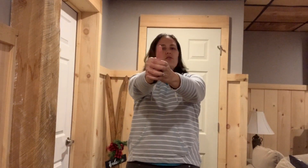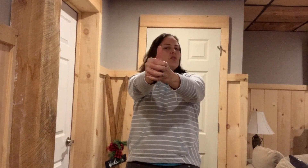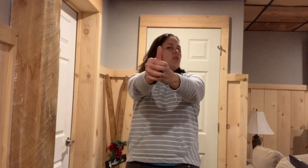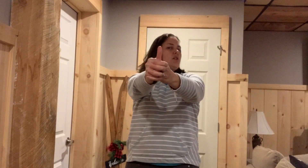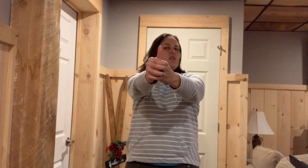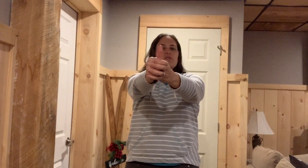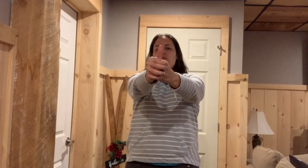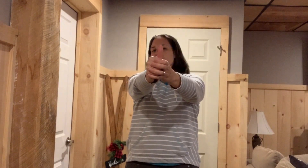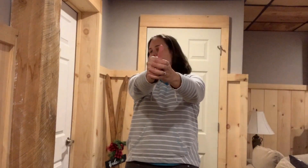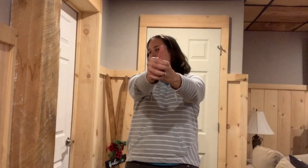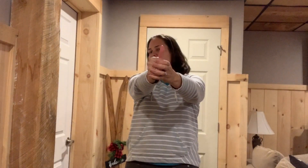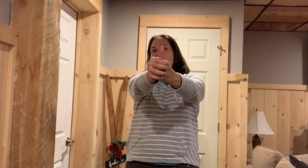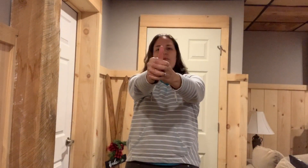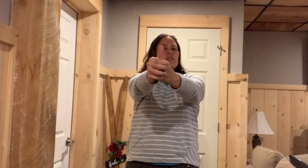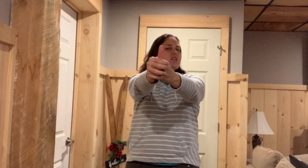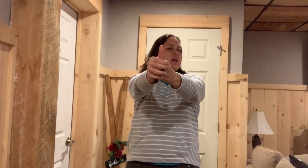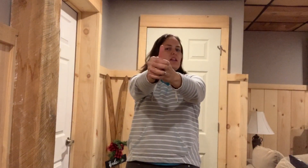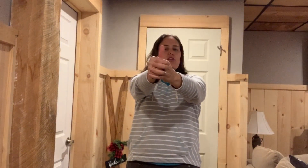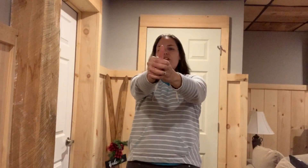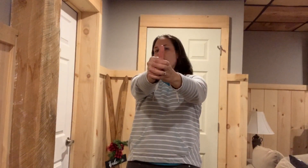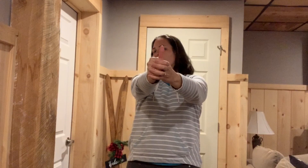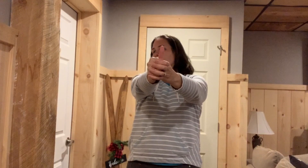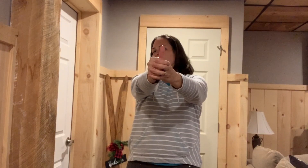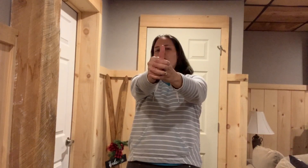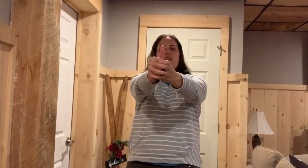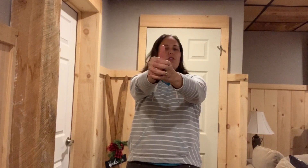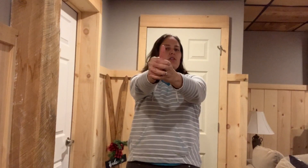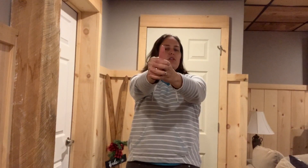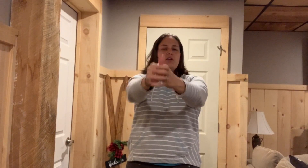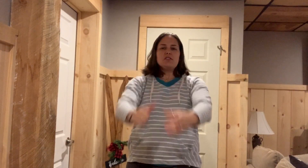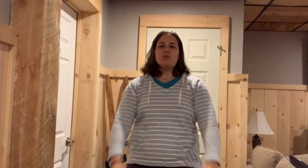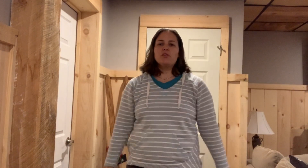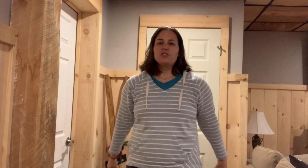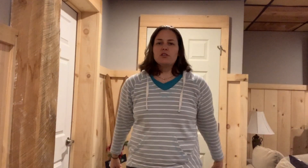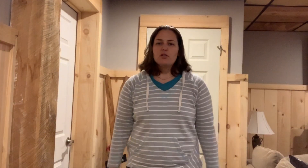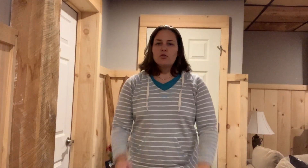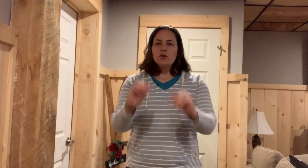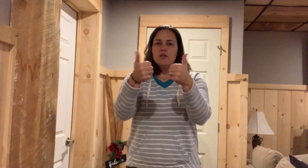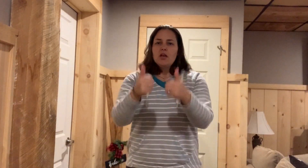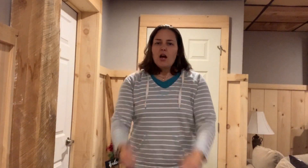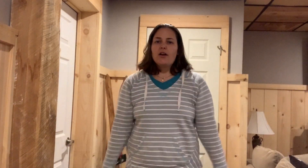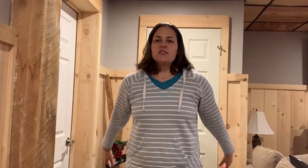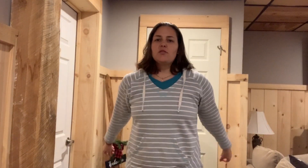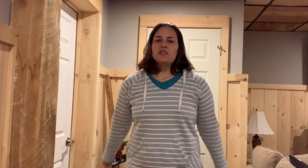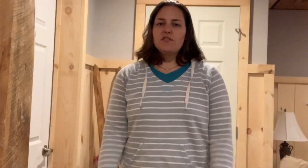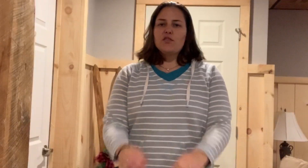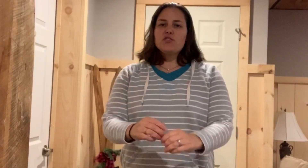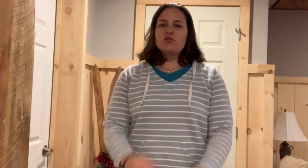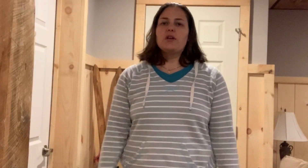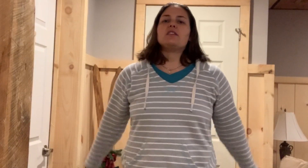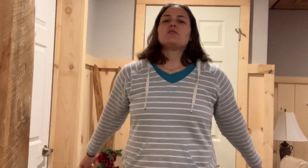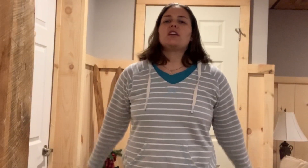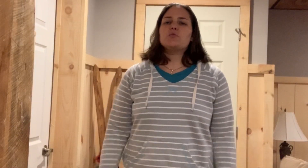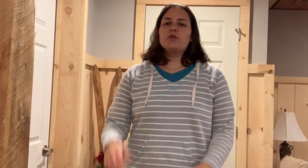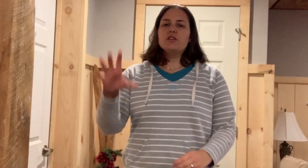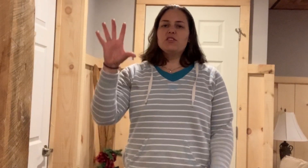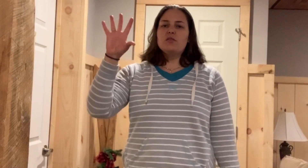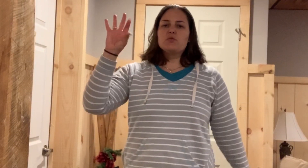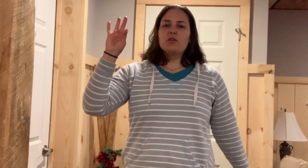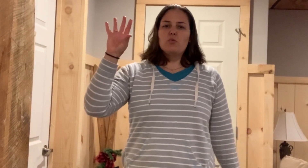Good. So this is how we tap into that inner ear stimulation. Cool. All right. So that's the first three. So next we're going to do is we're going to